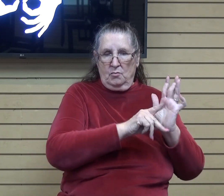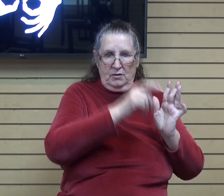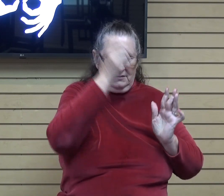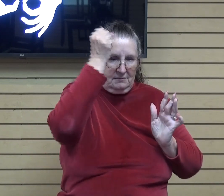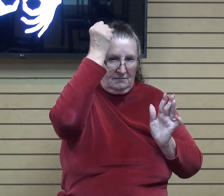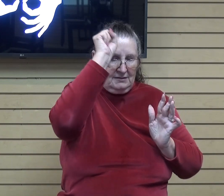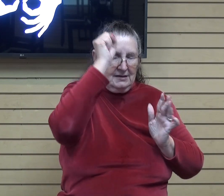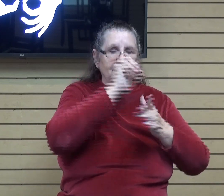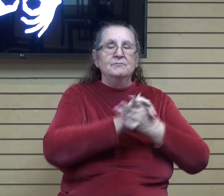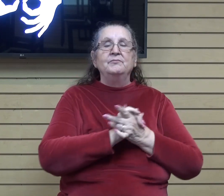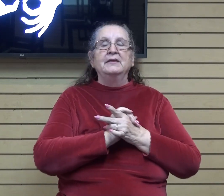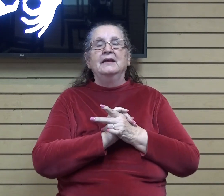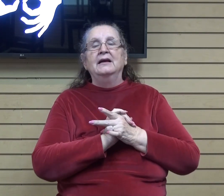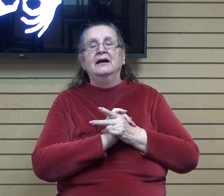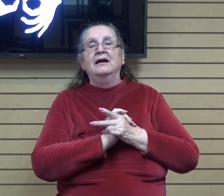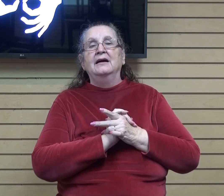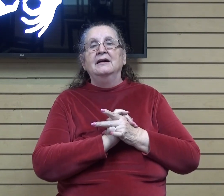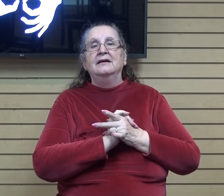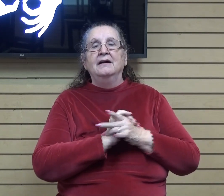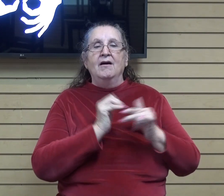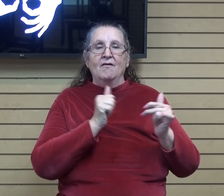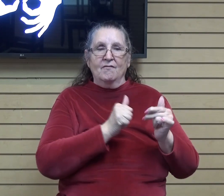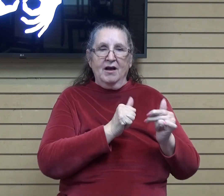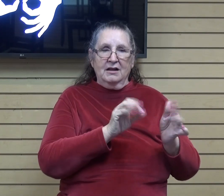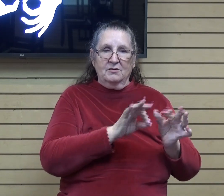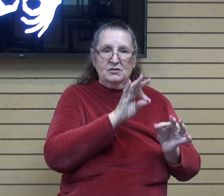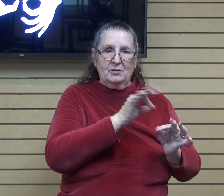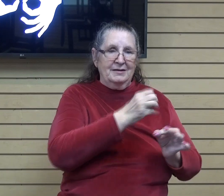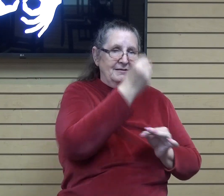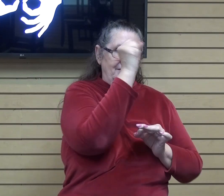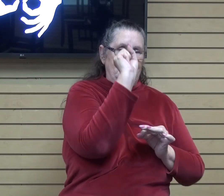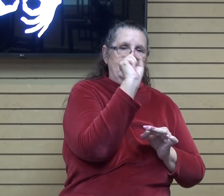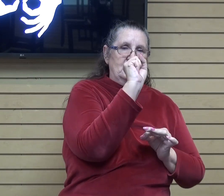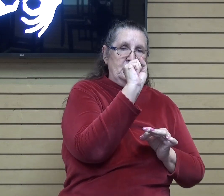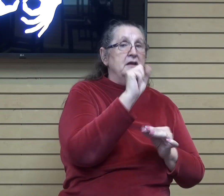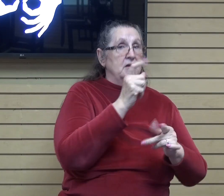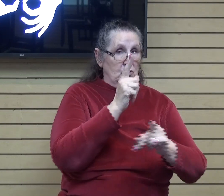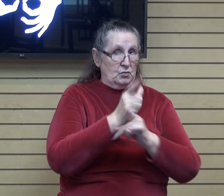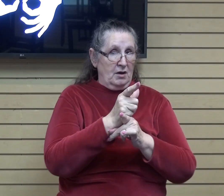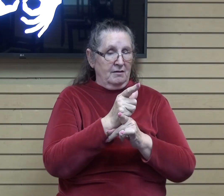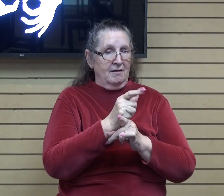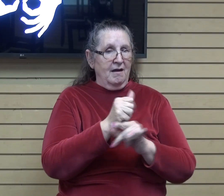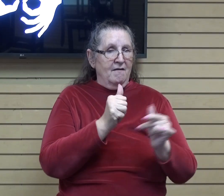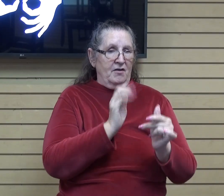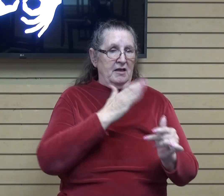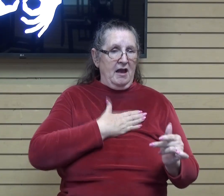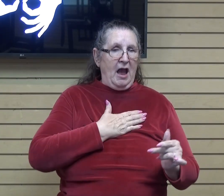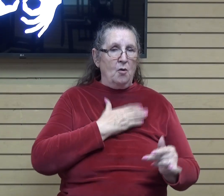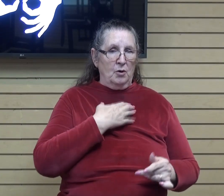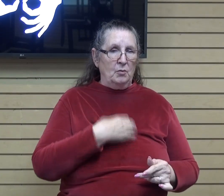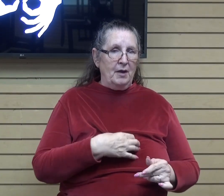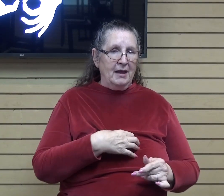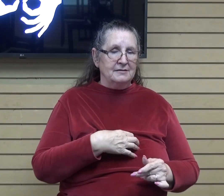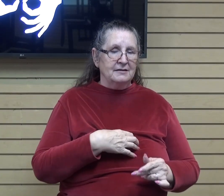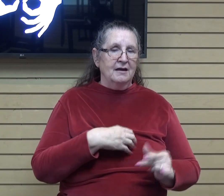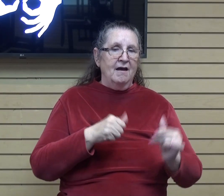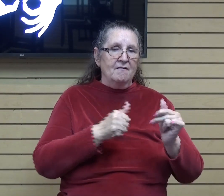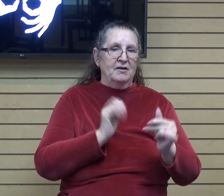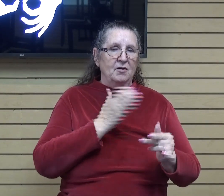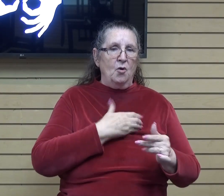following the spirit of disobedience, right? Following our own passions, following our own desires, just like the